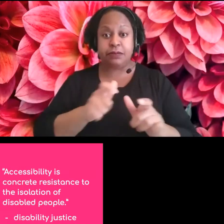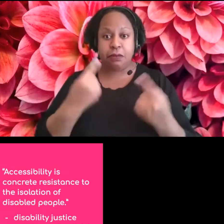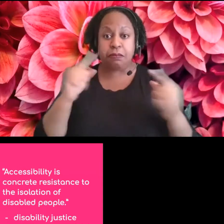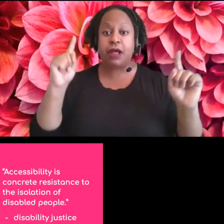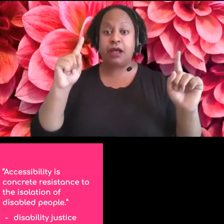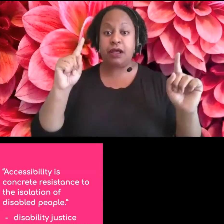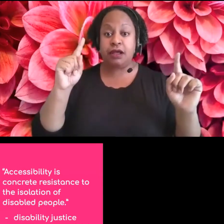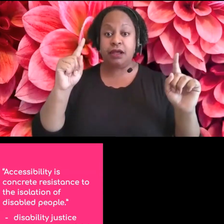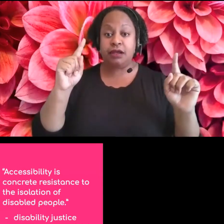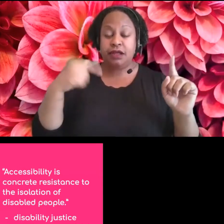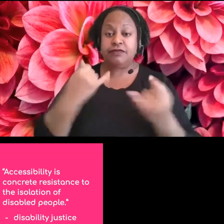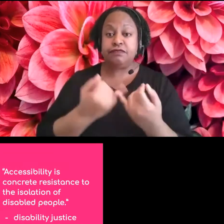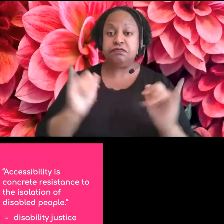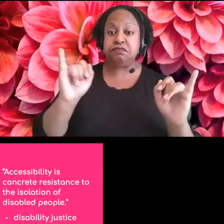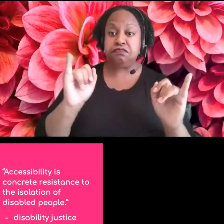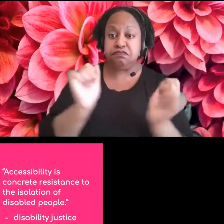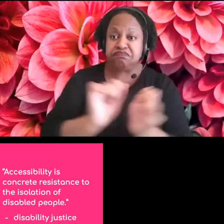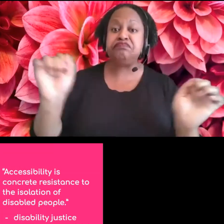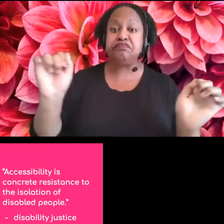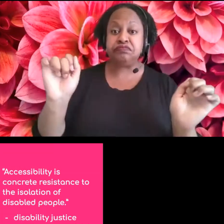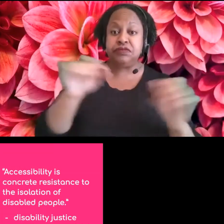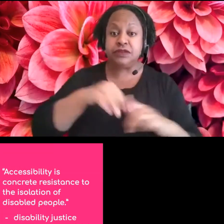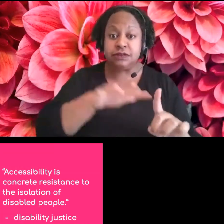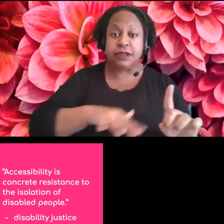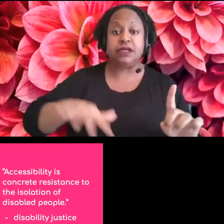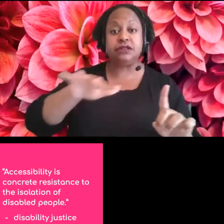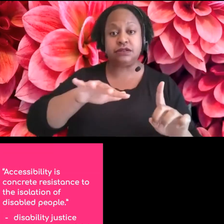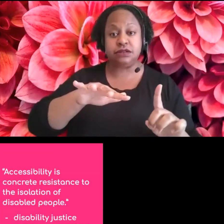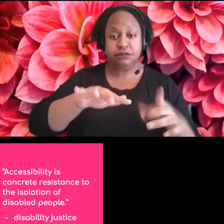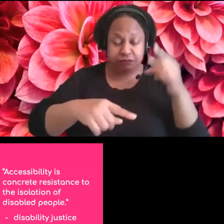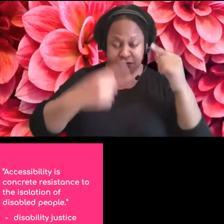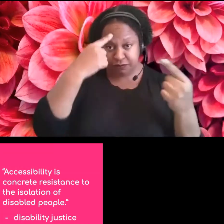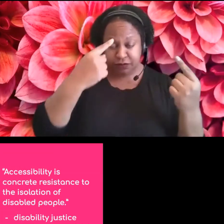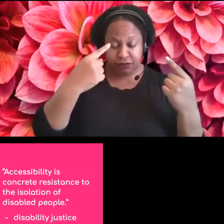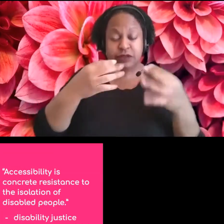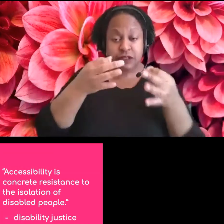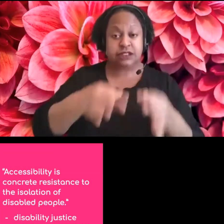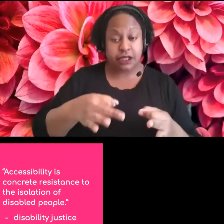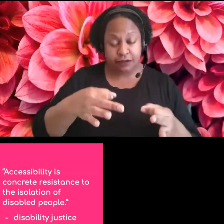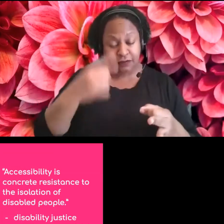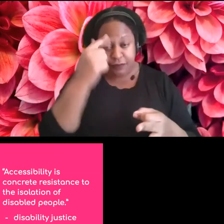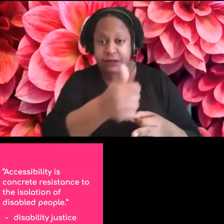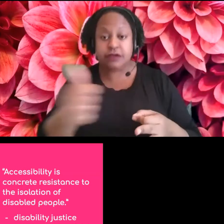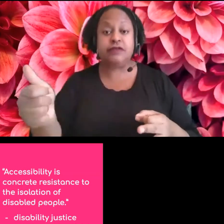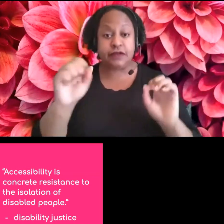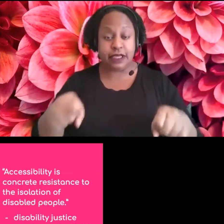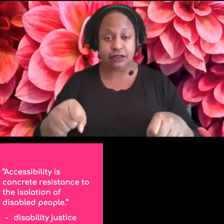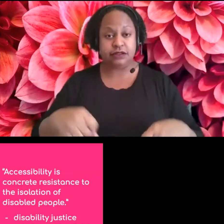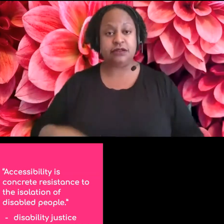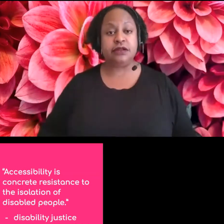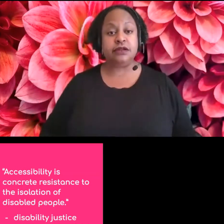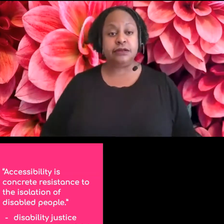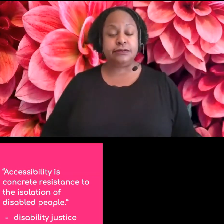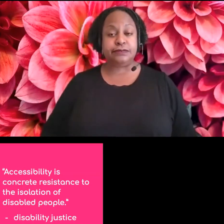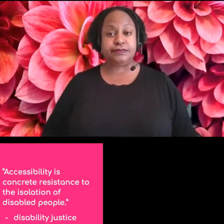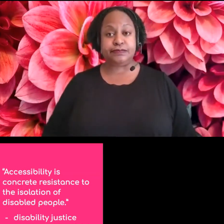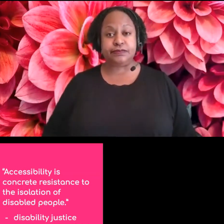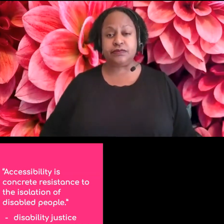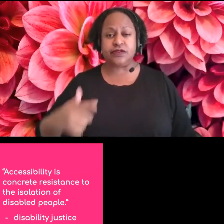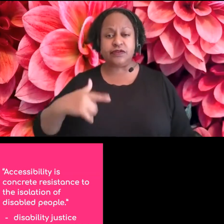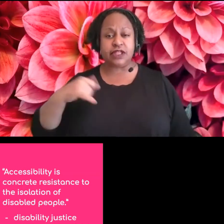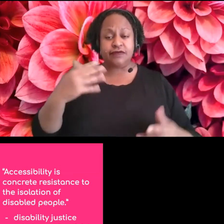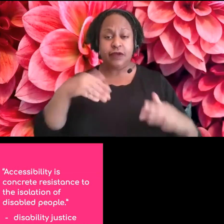in a space, um, and free will. In this way, when access is done right, it moves outside of logistics